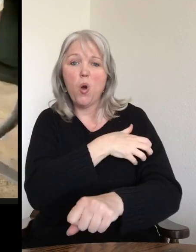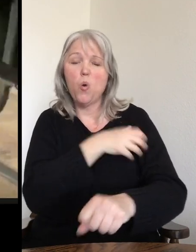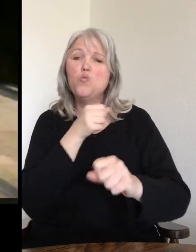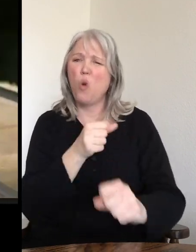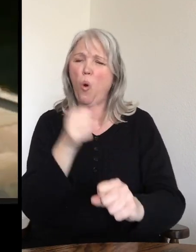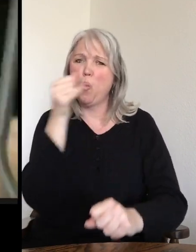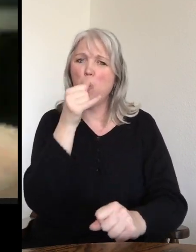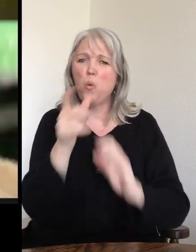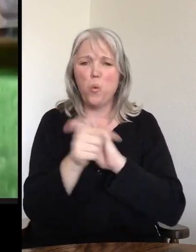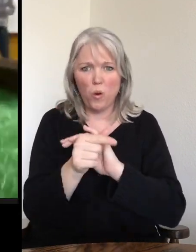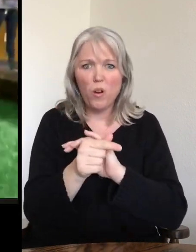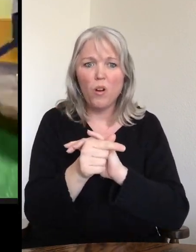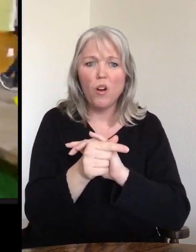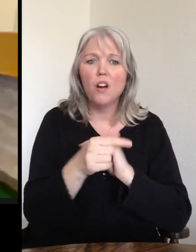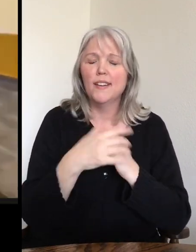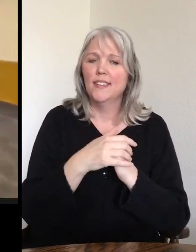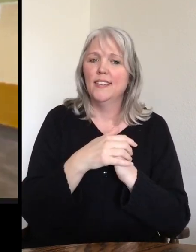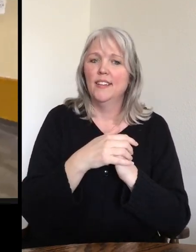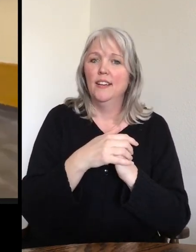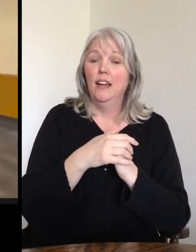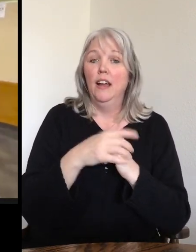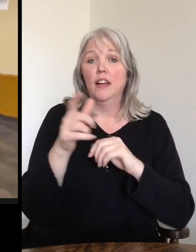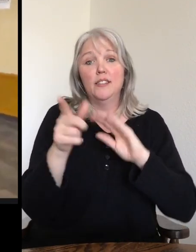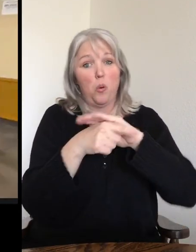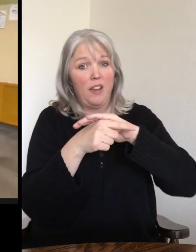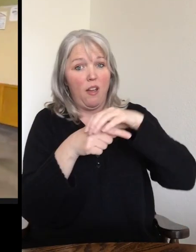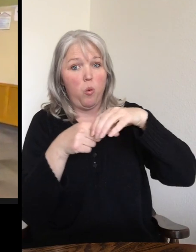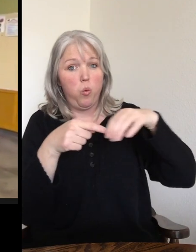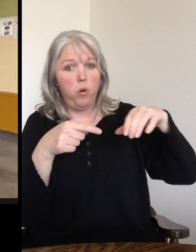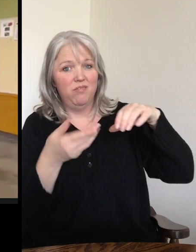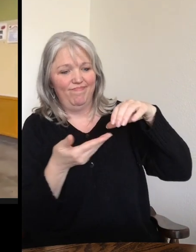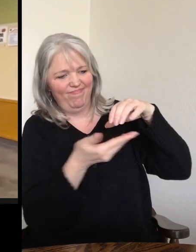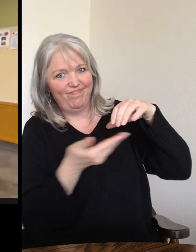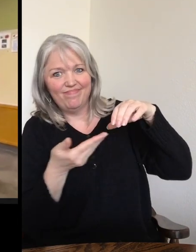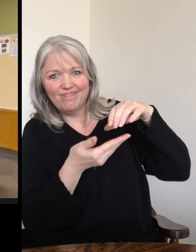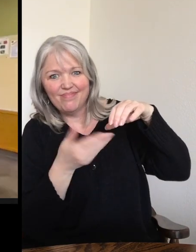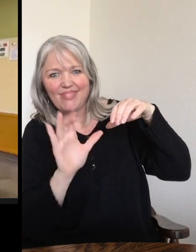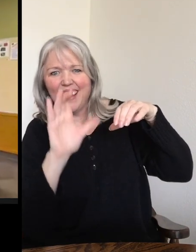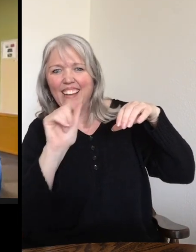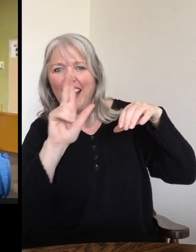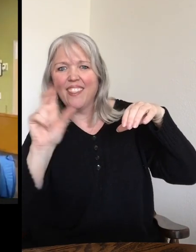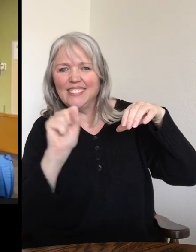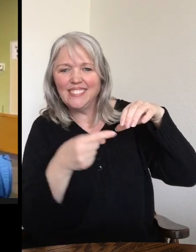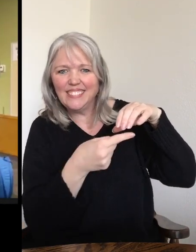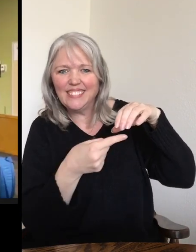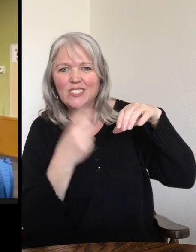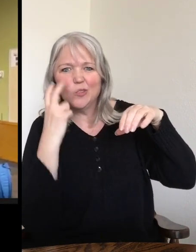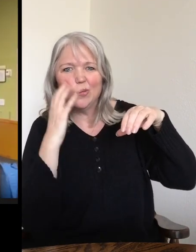very strong tail. And even on the very underneath side, it's kind of calloused. In that, it doesn't